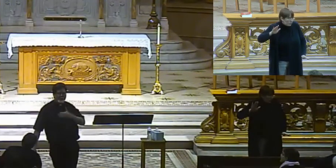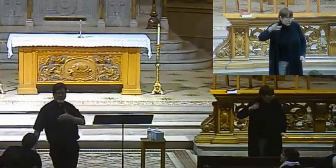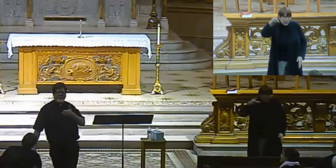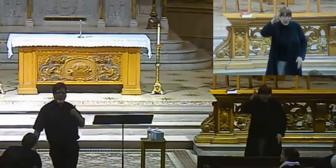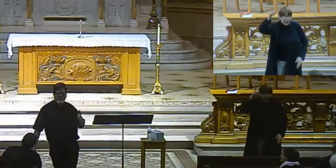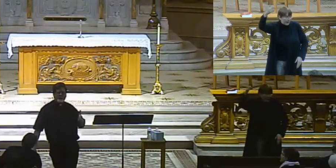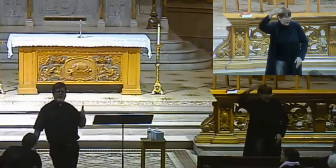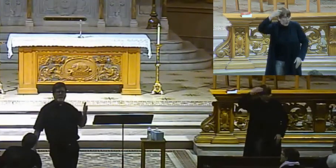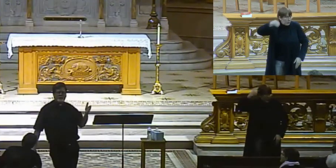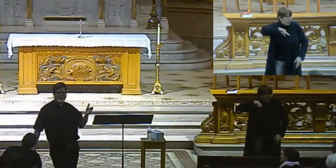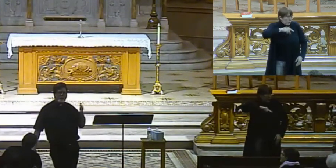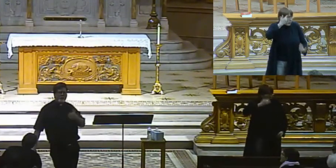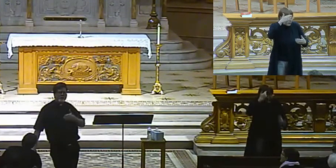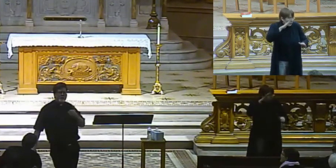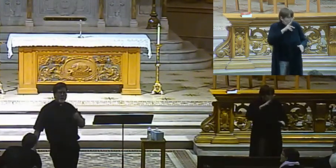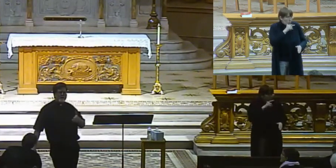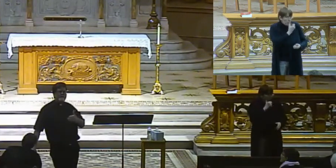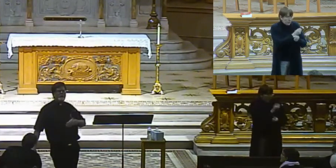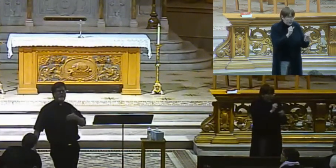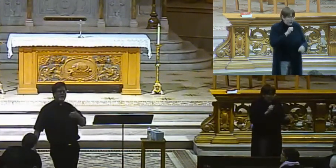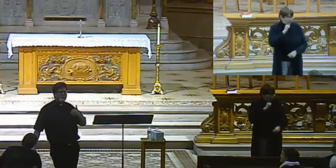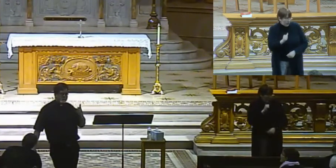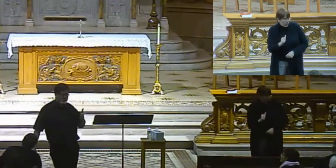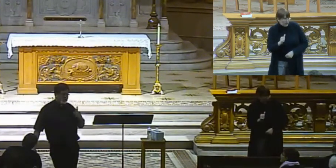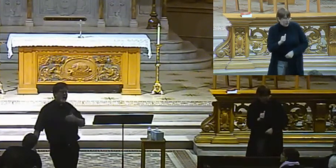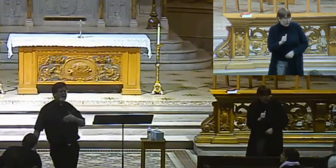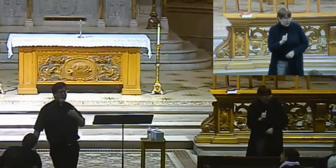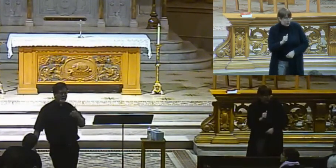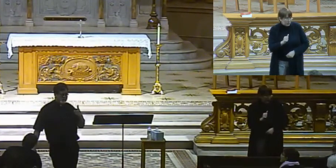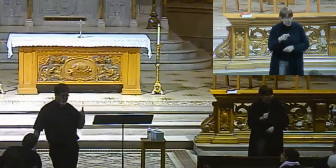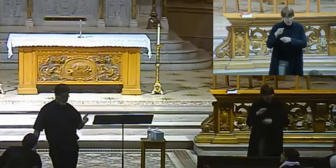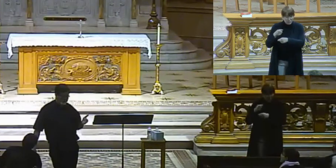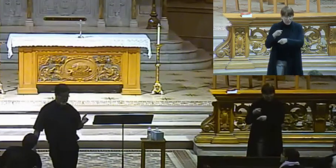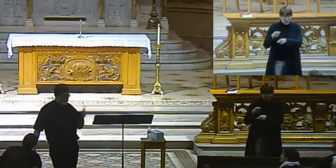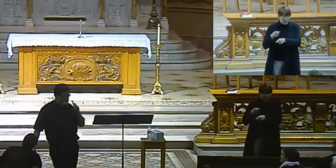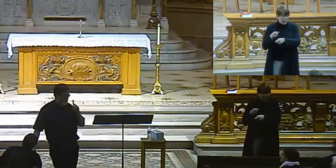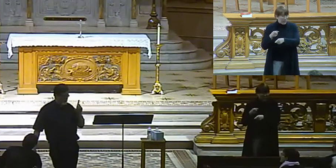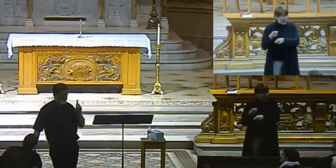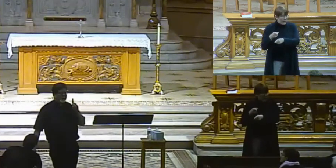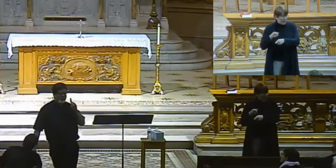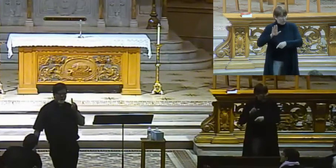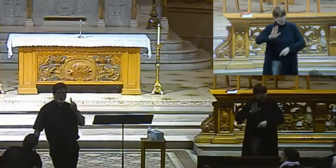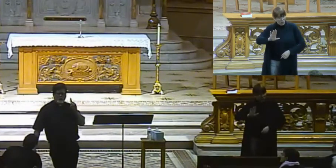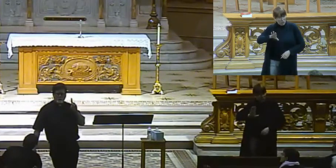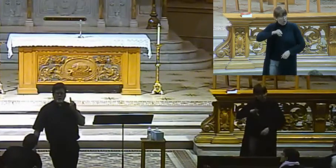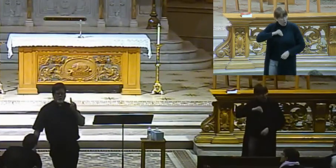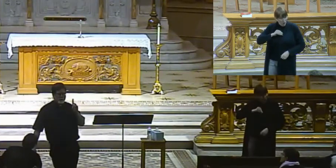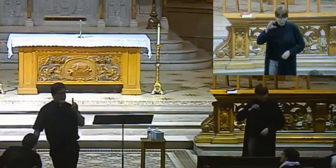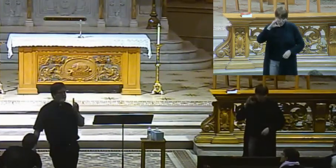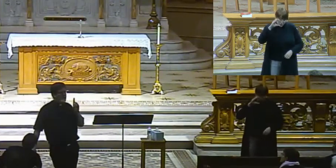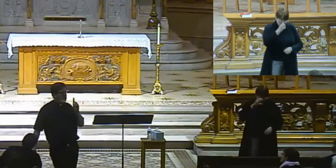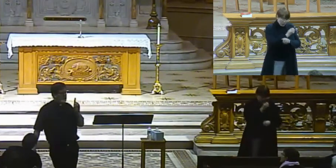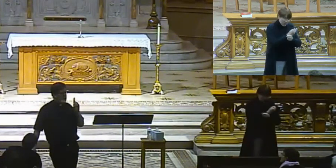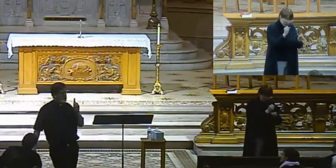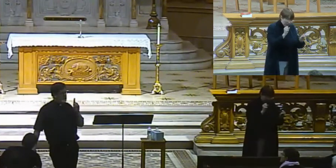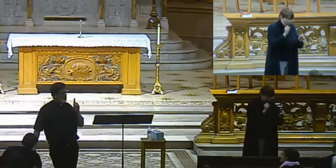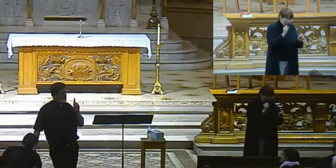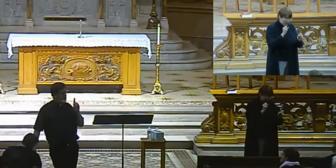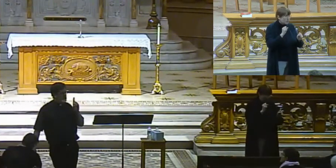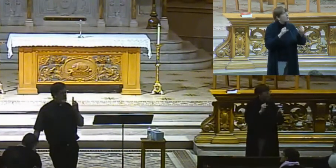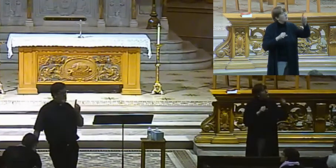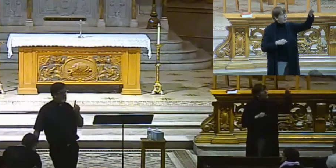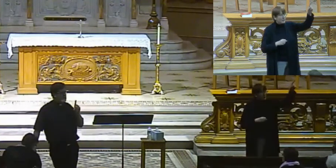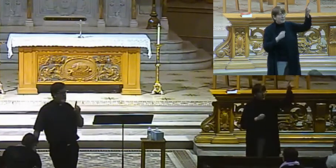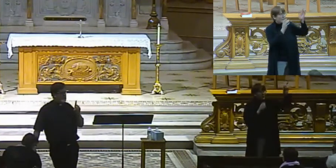saved, but they may be saved. Now, are they saved by their own goodness and by their own search for the truth? No. They are also saved by Christ.